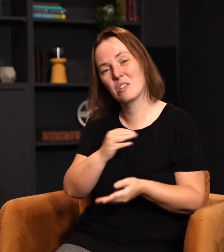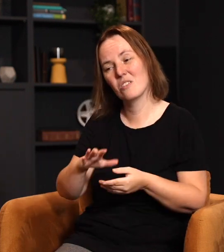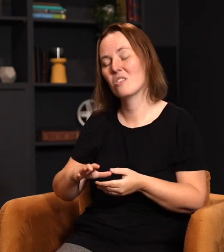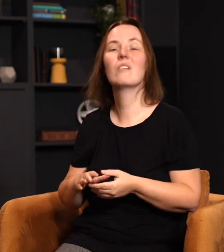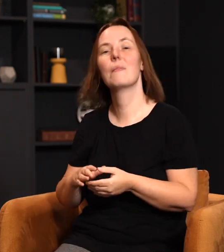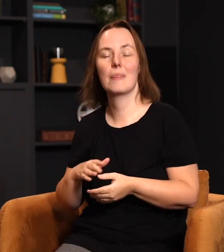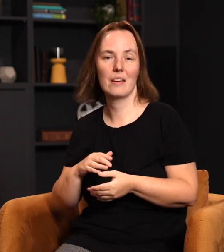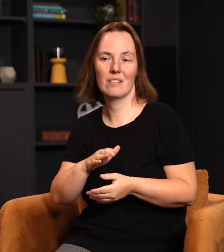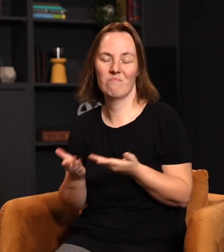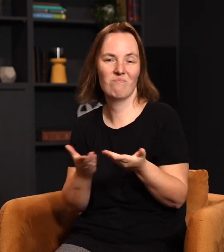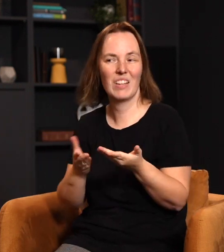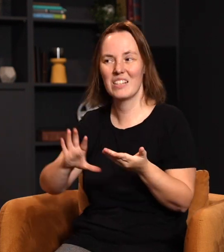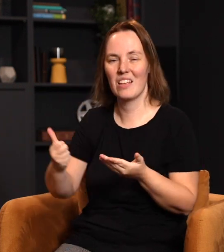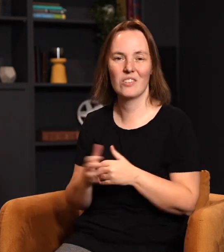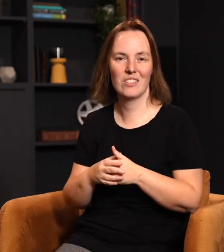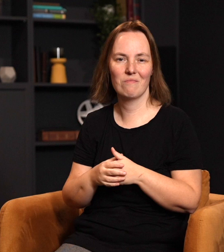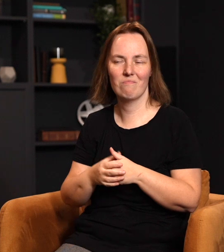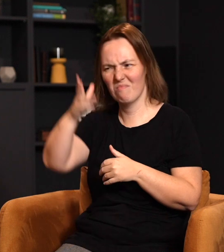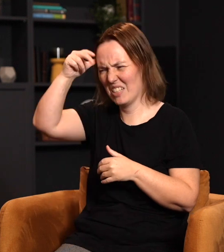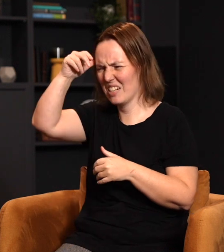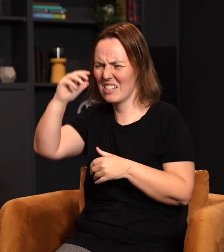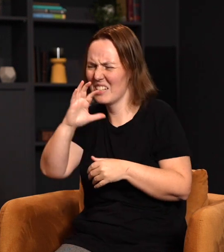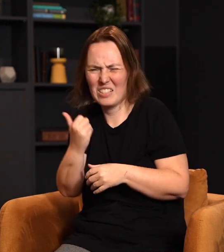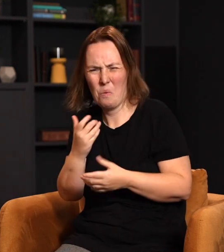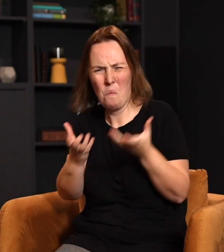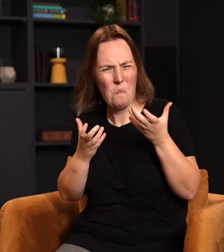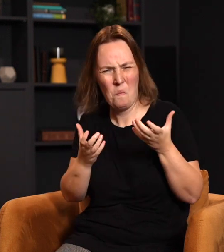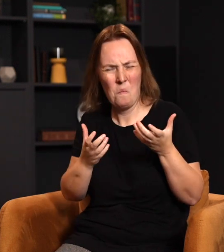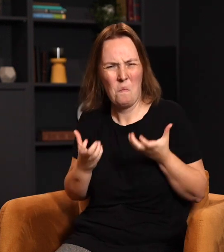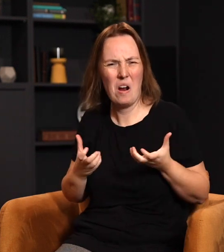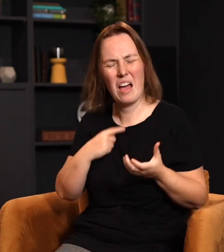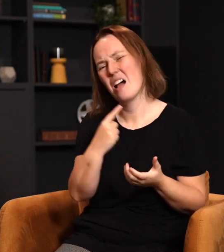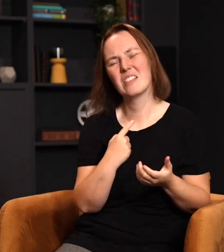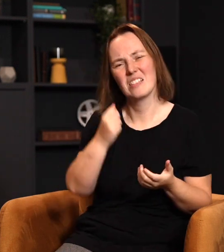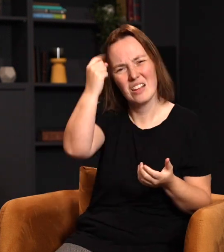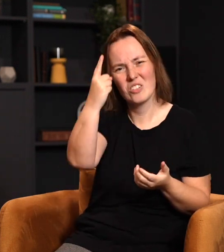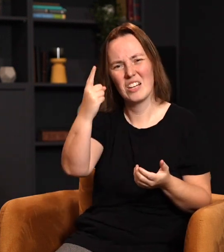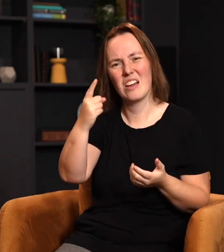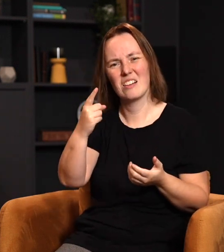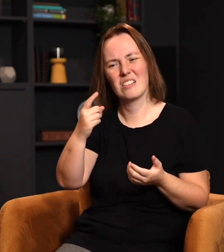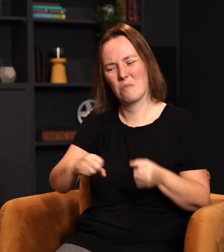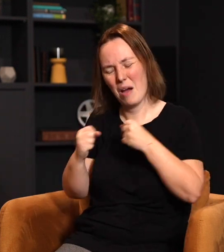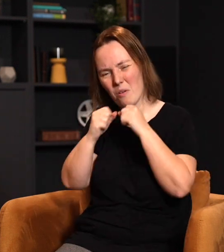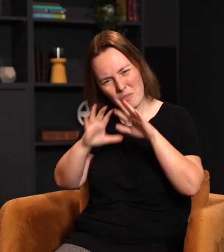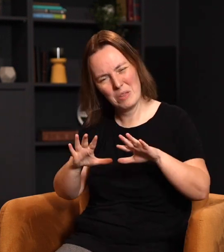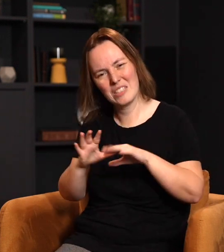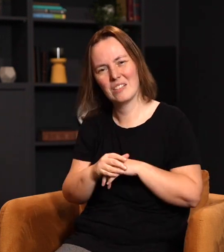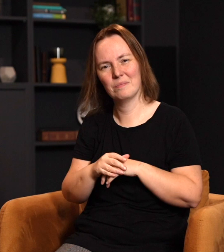Satan doesn't want us to know about that. He doesn't want us to understand the power of blessing because it's a threat to his plans. But the Lord